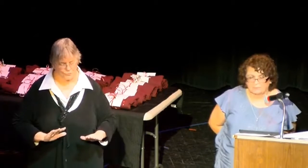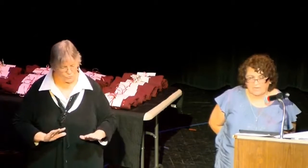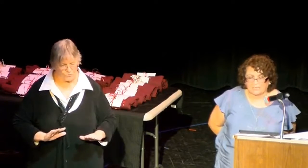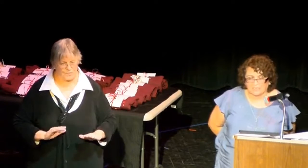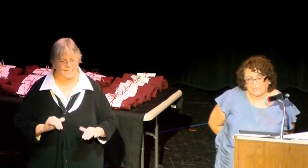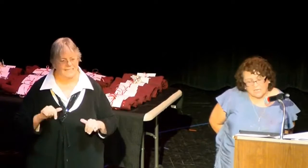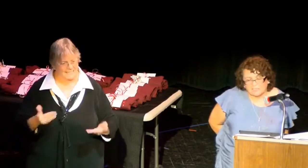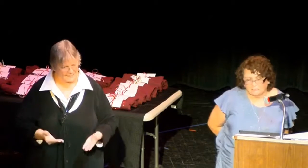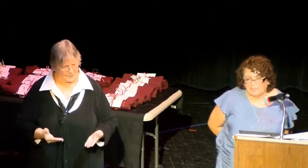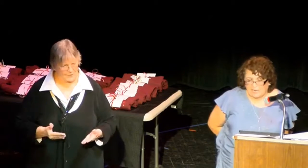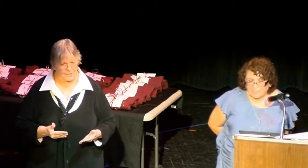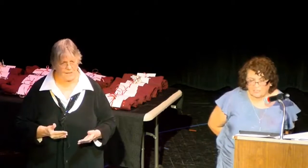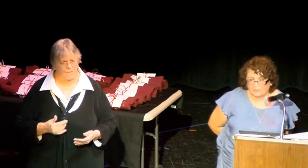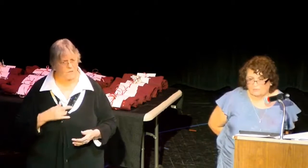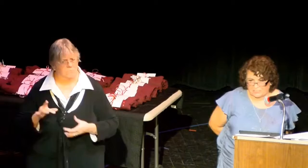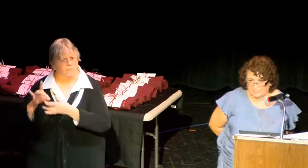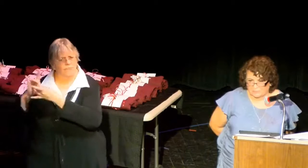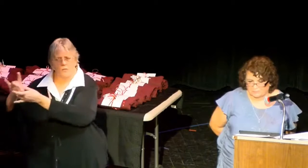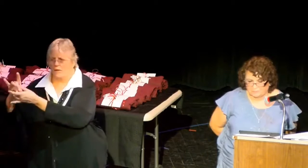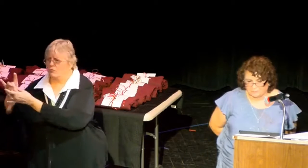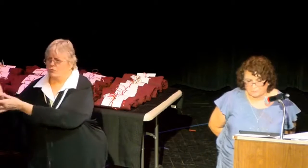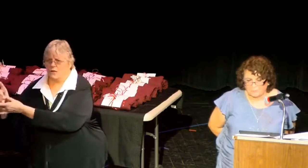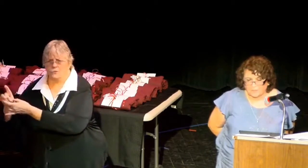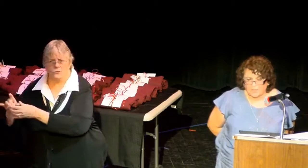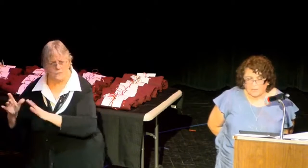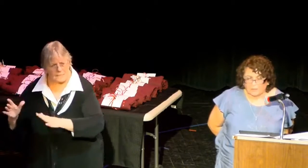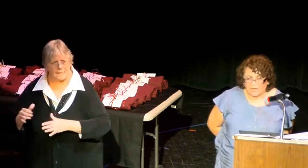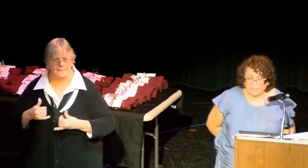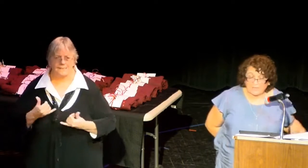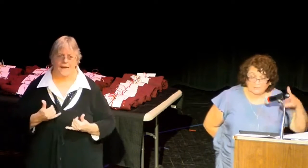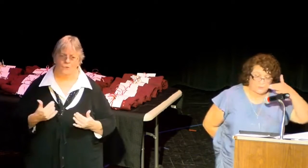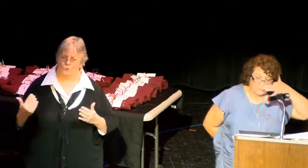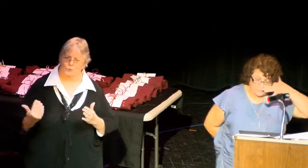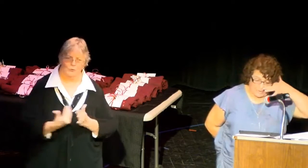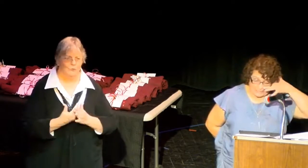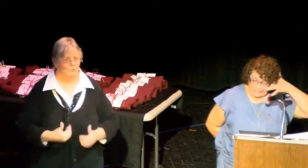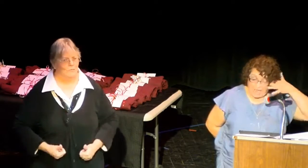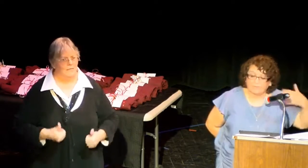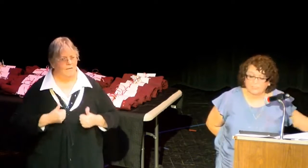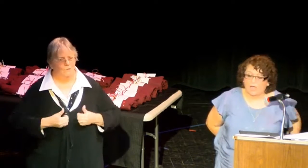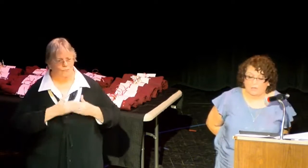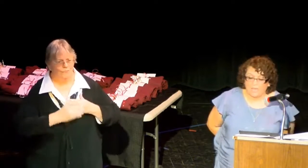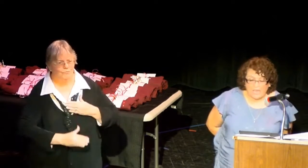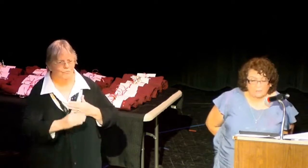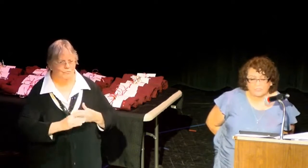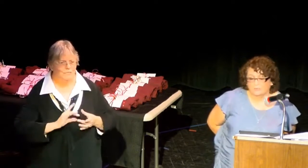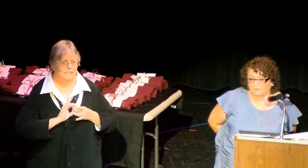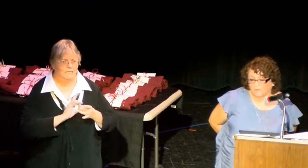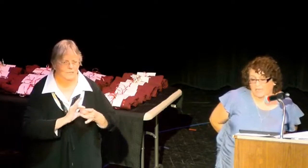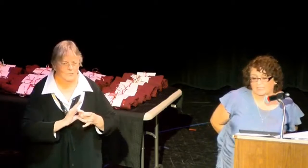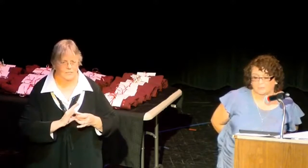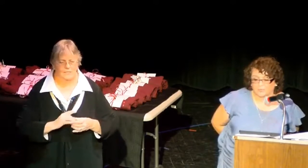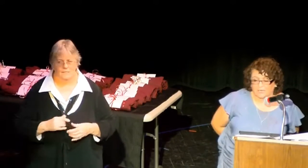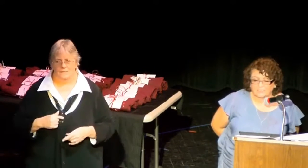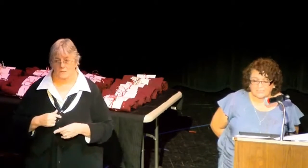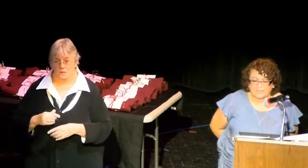time to make it, to begin a new adventure. When I left Cruces, I didn't have a job and was doing